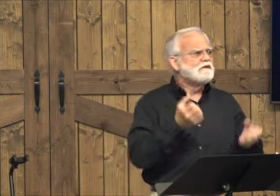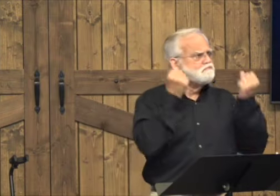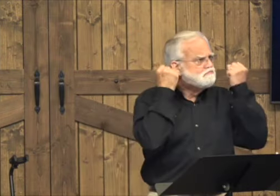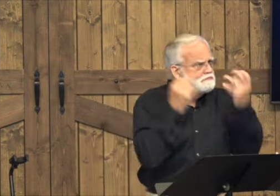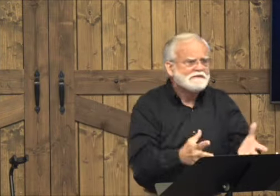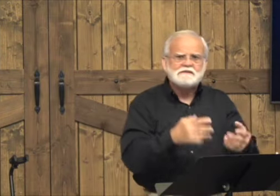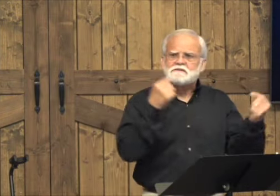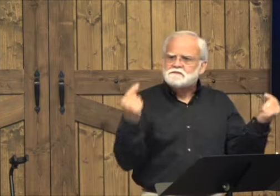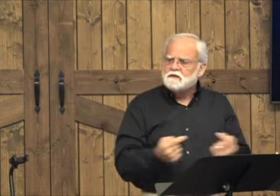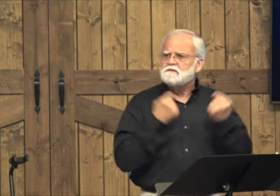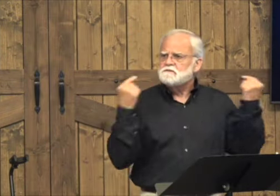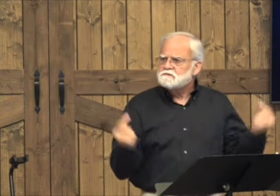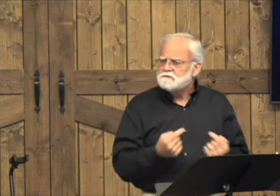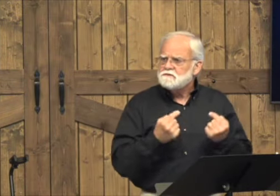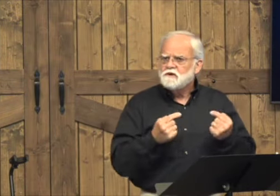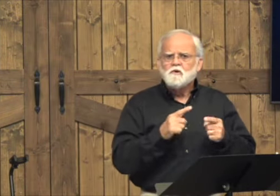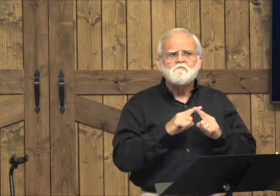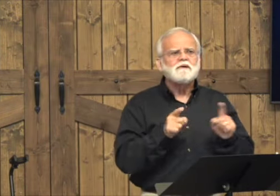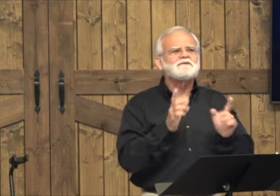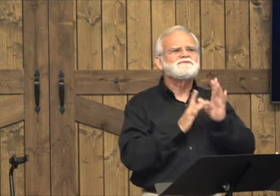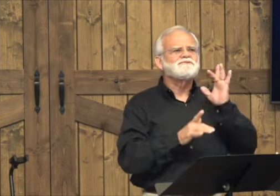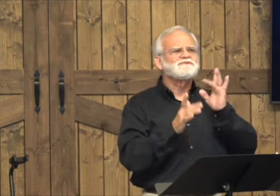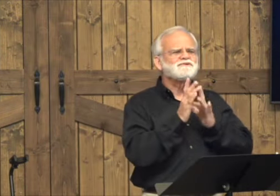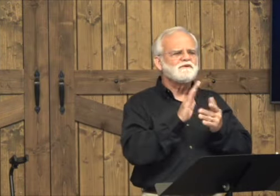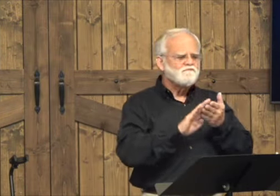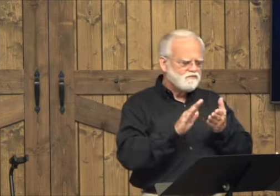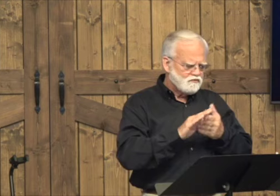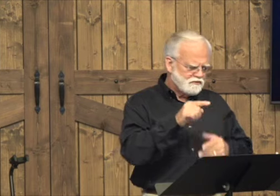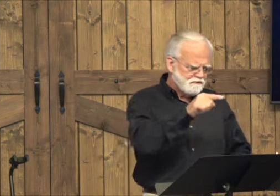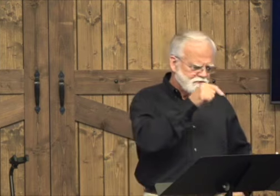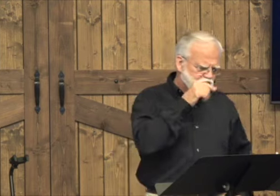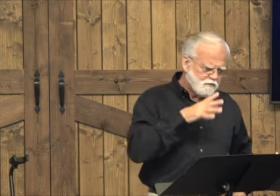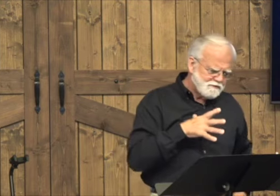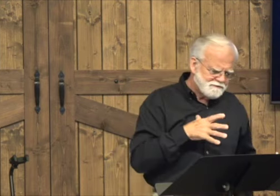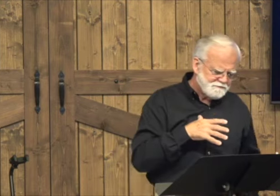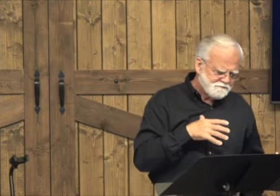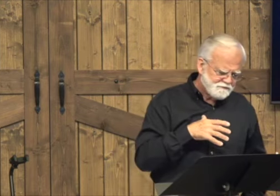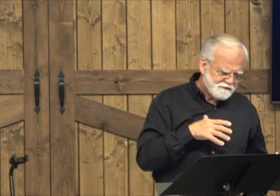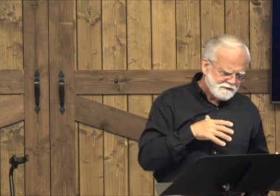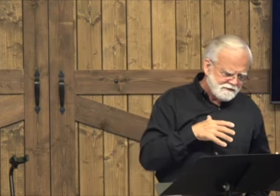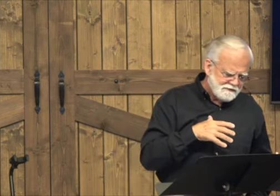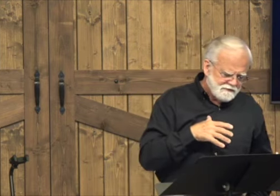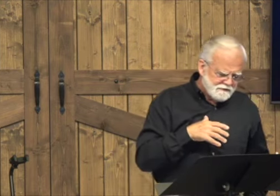at the end of the verse, the verse says that the woman had many sins and that Jesus had forgiven them.